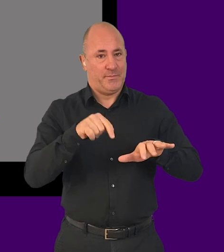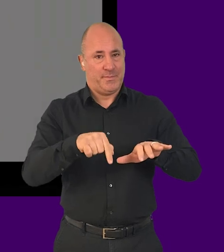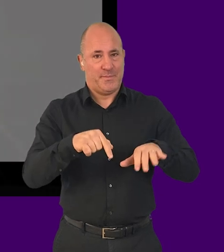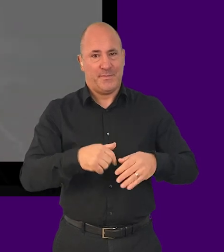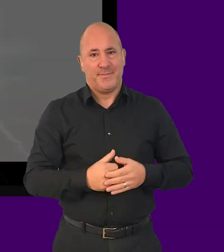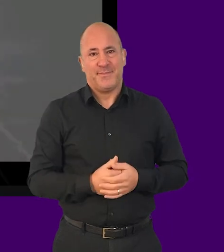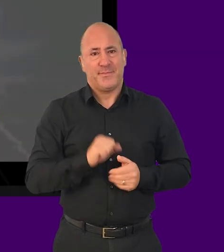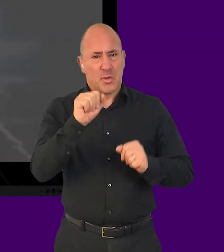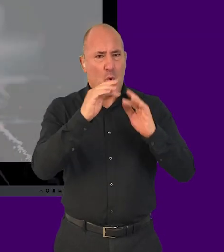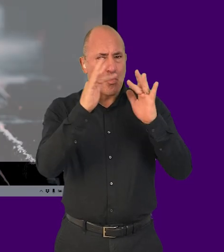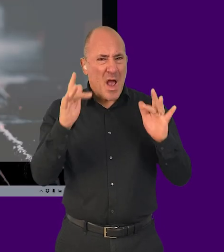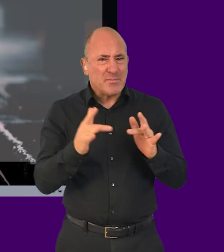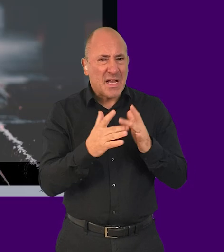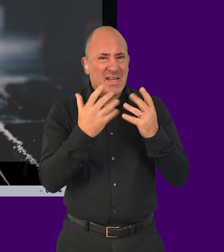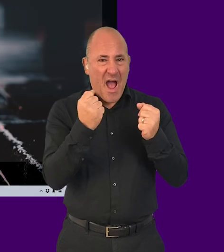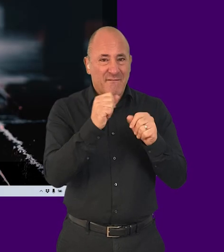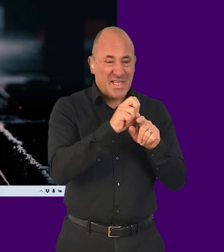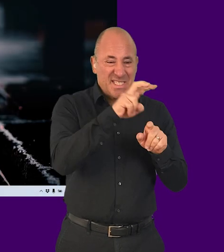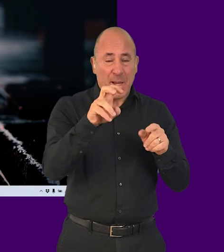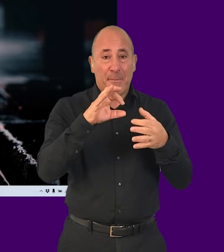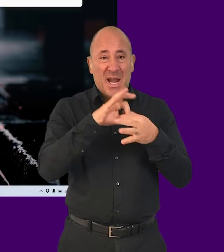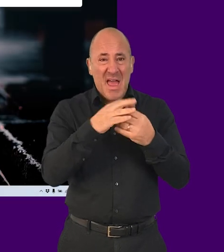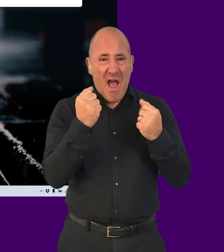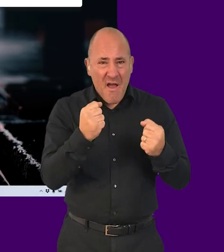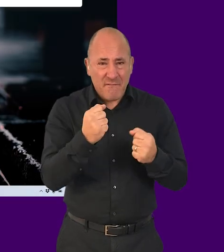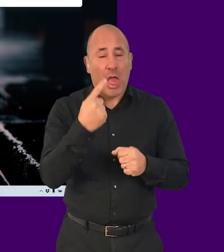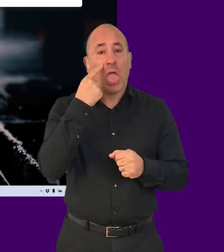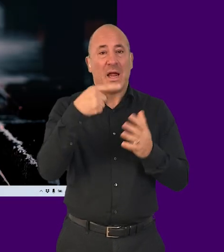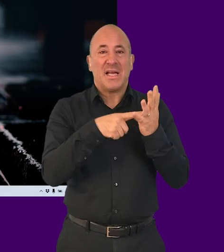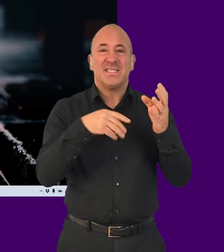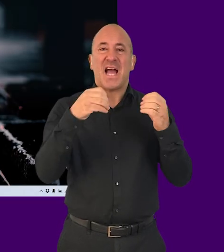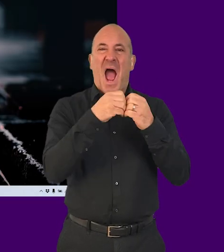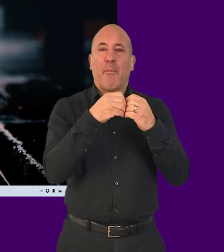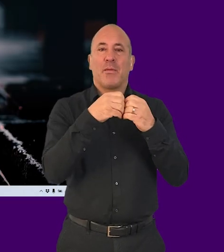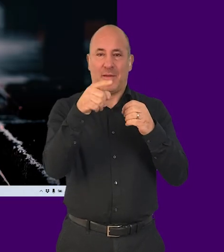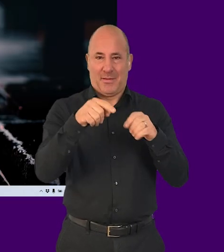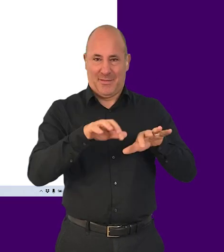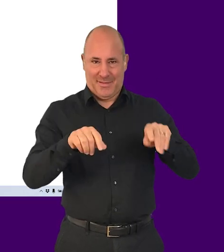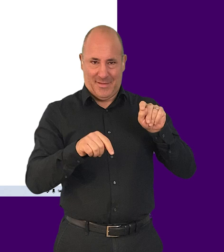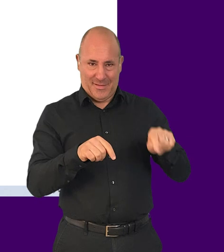Check if your website contains Skip Links by pressing the Tab key on your keyboard after loading a page.